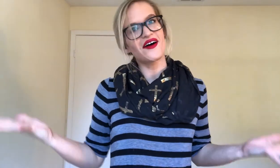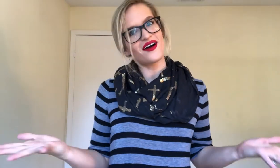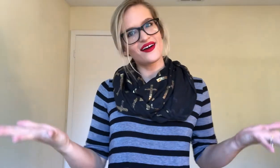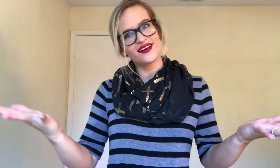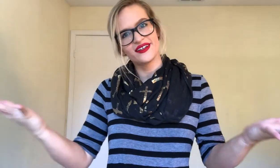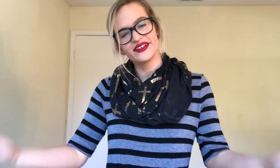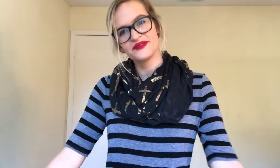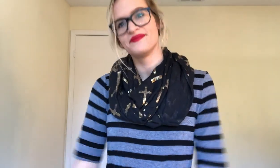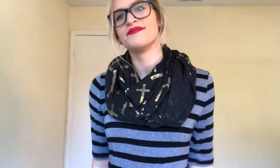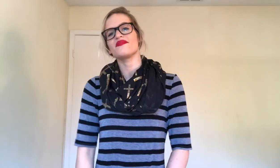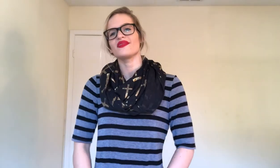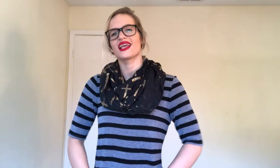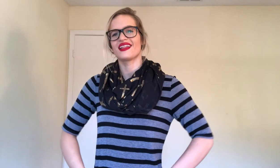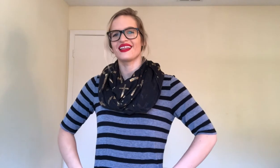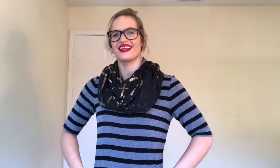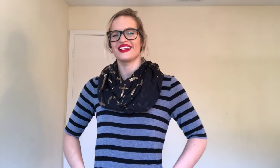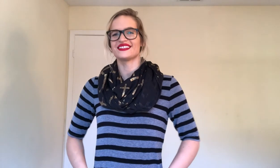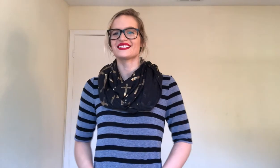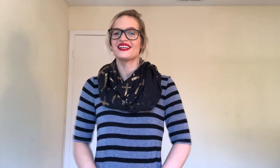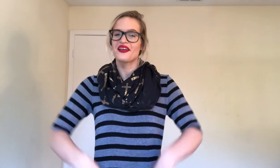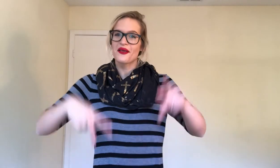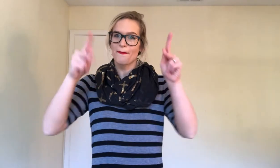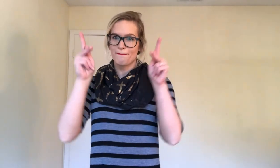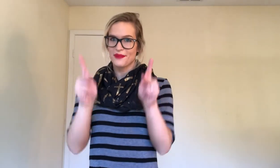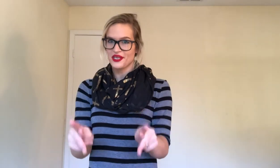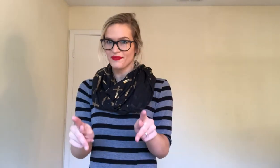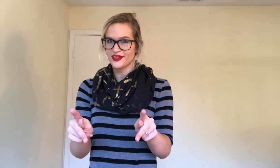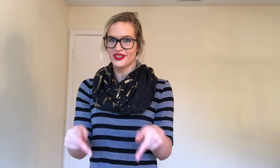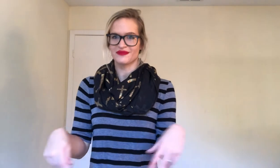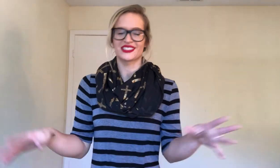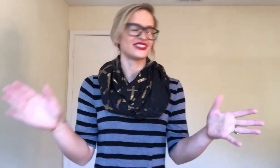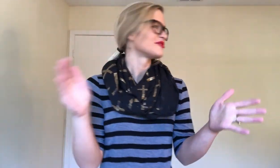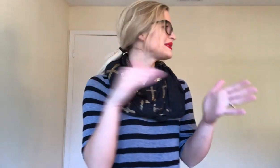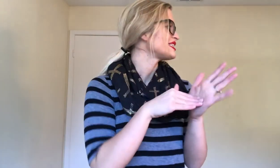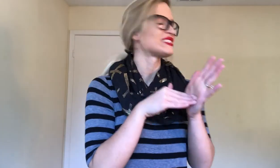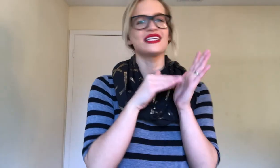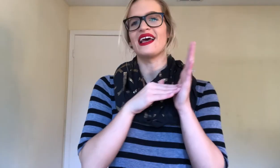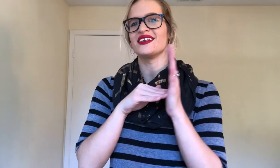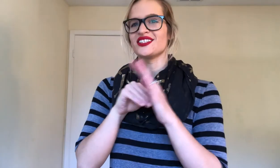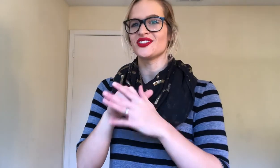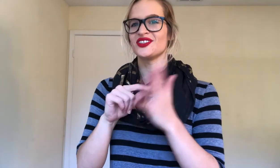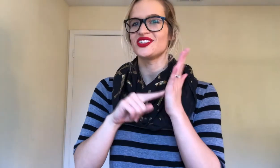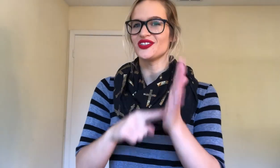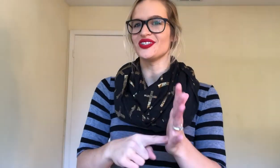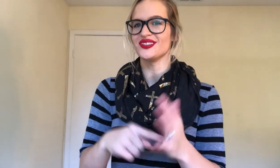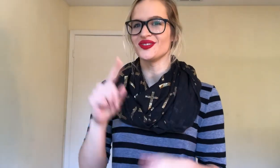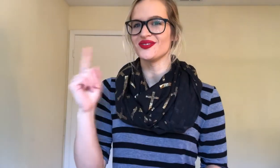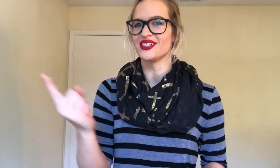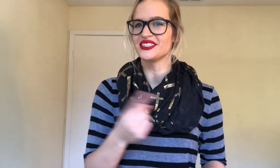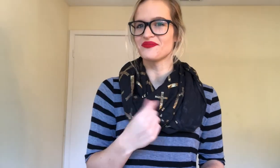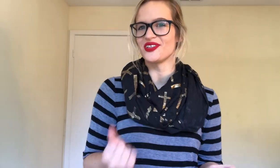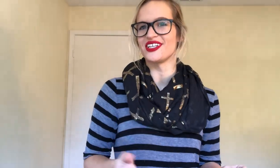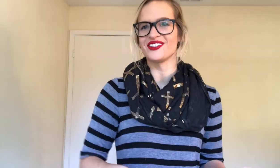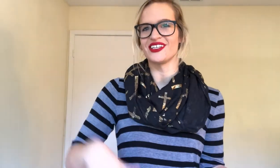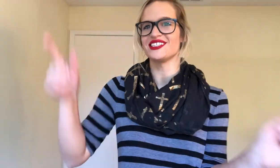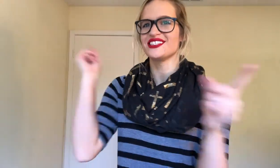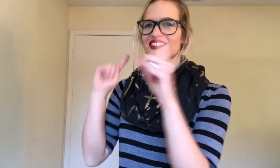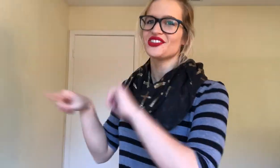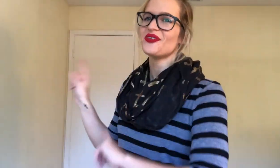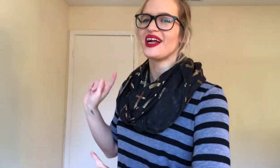Are. Then. It's. People. I'm just gonna repeat this again and show you once more. Otherwise you can just rewind